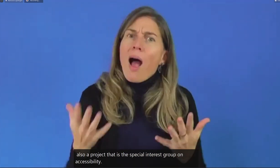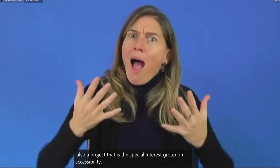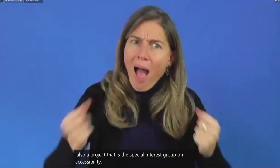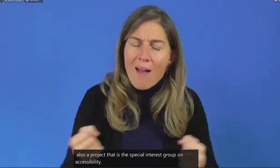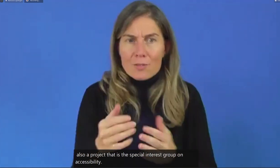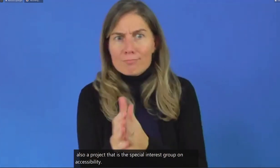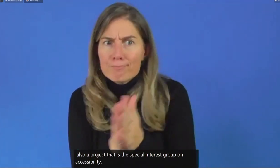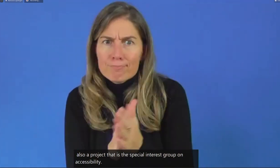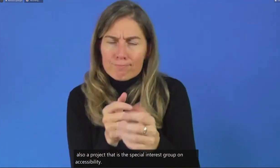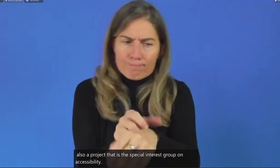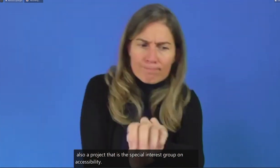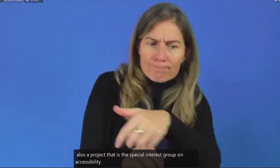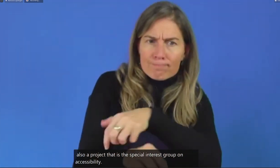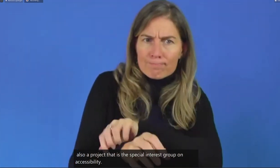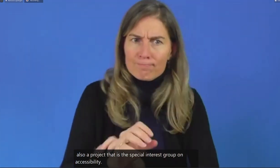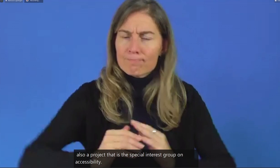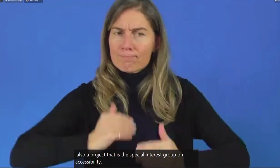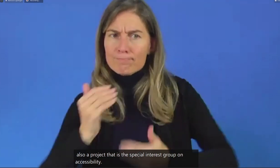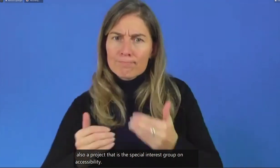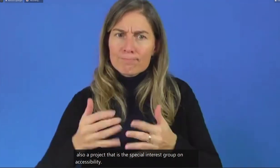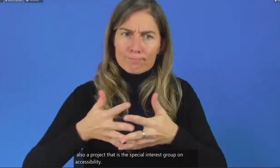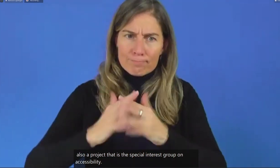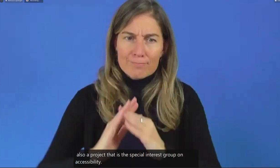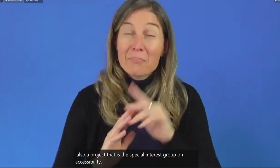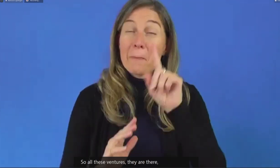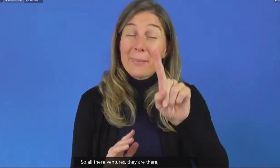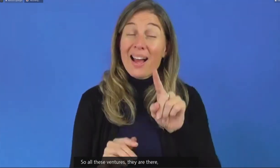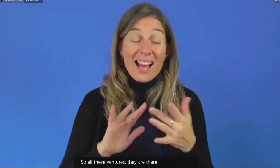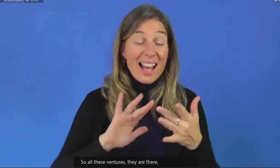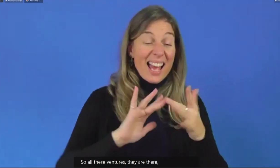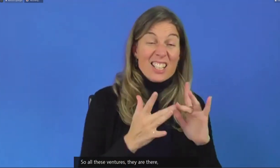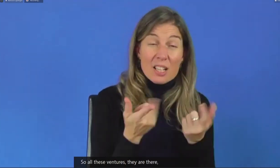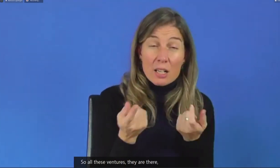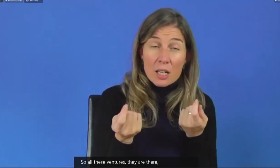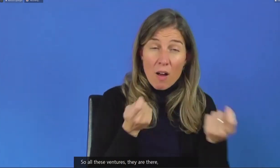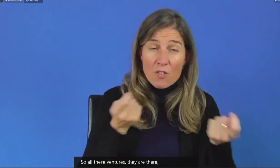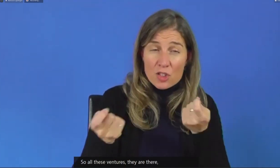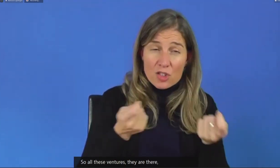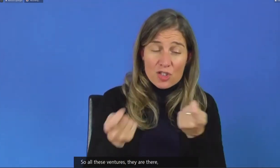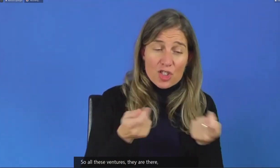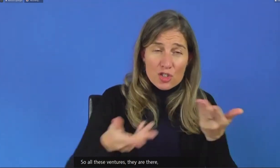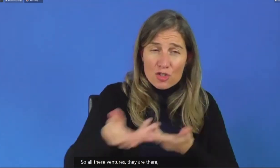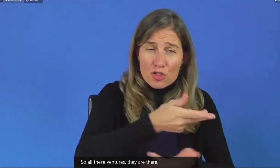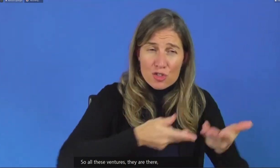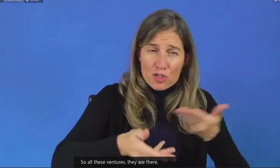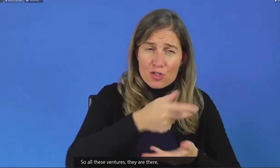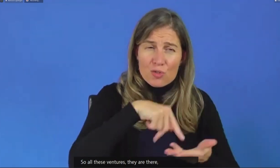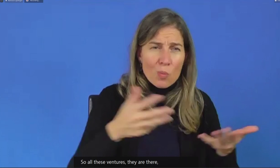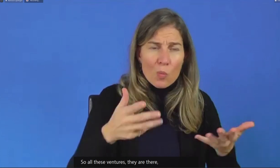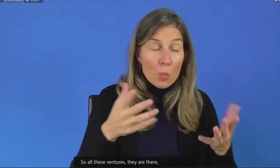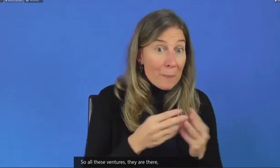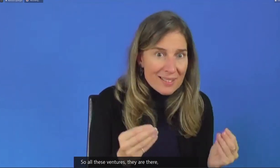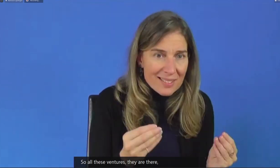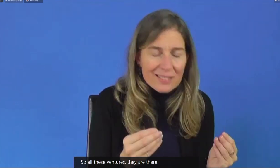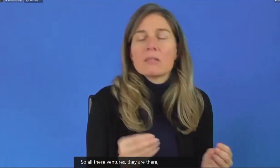what is lacking in Internet governance discussions is the actual participation of people with